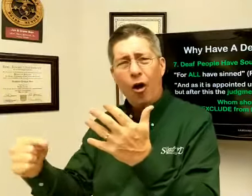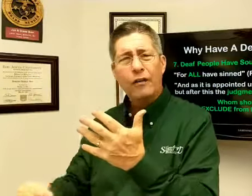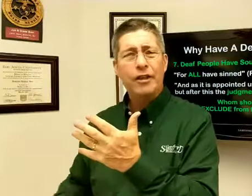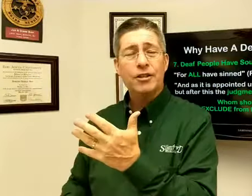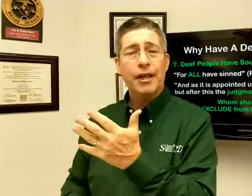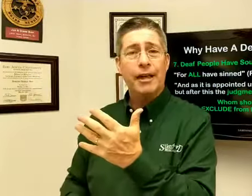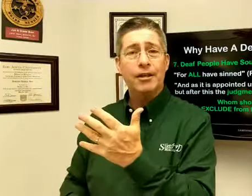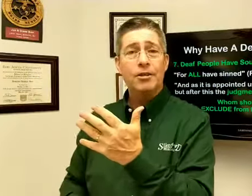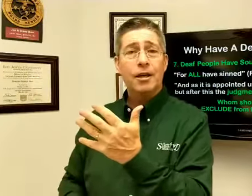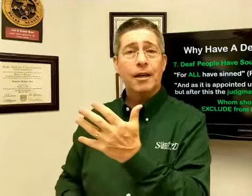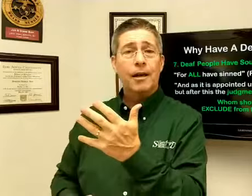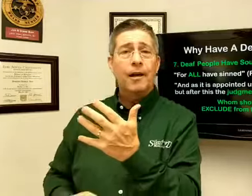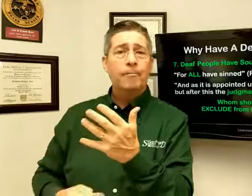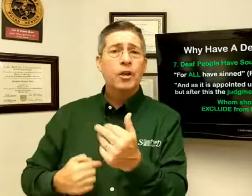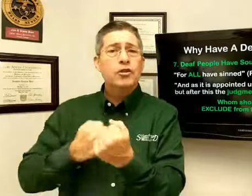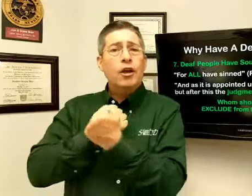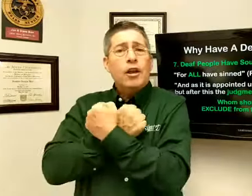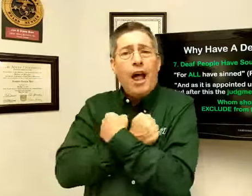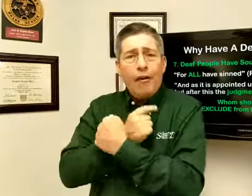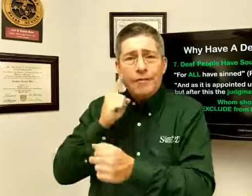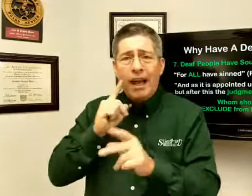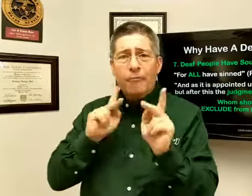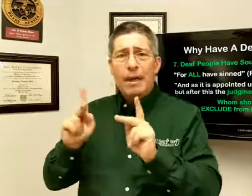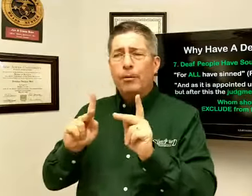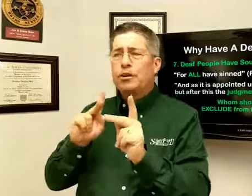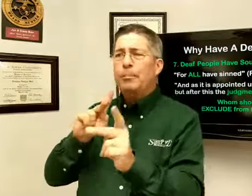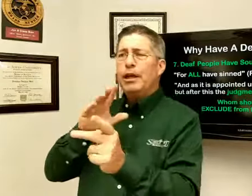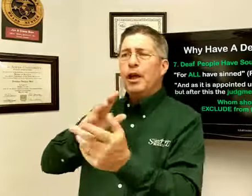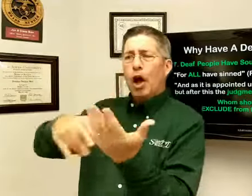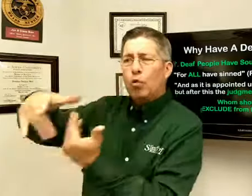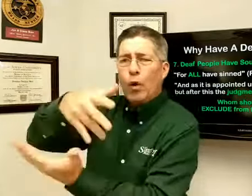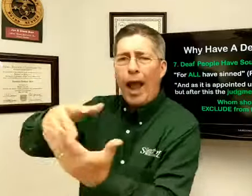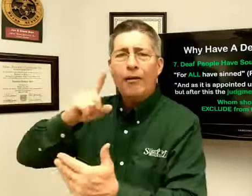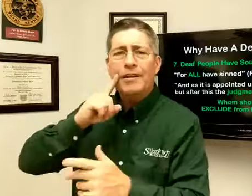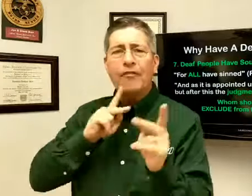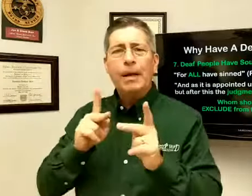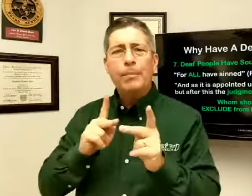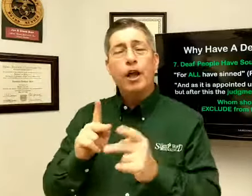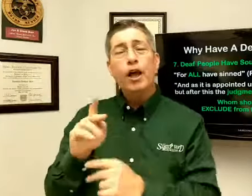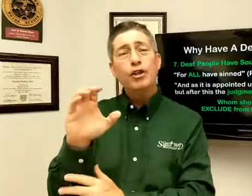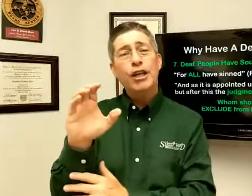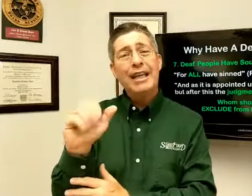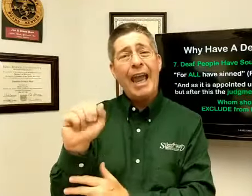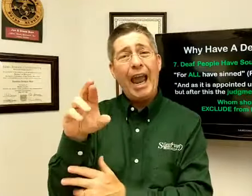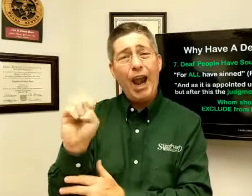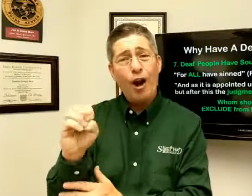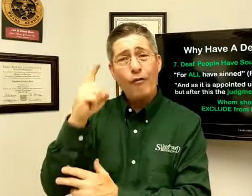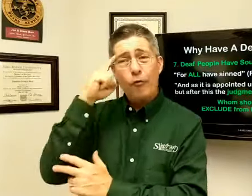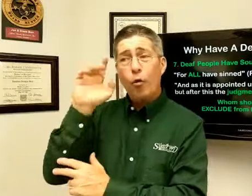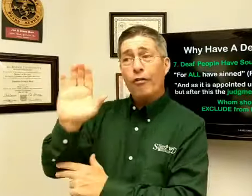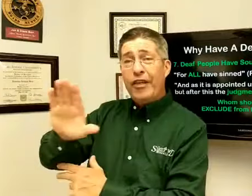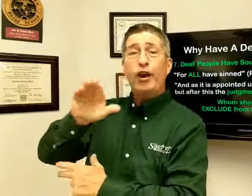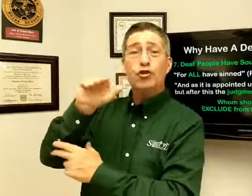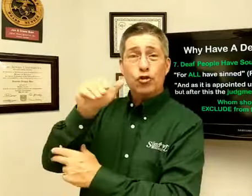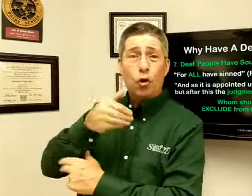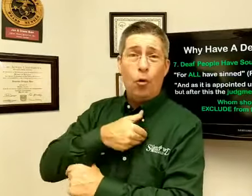of these things. To love deaf people. To be around deaf people. To care for their soul.